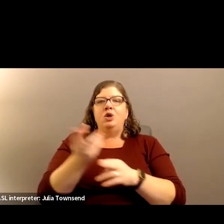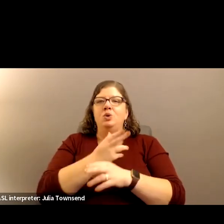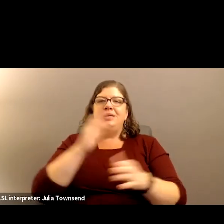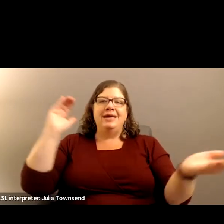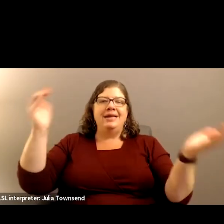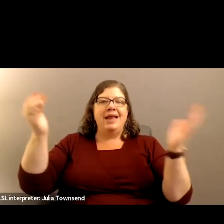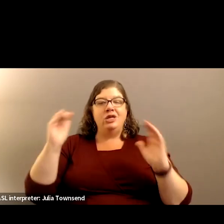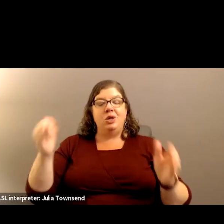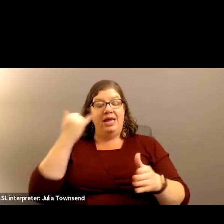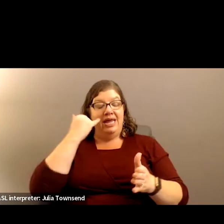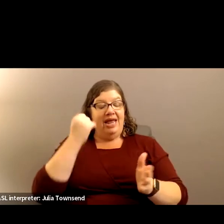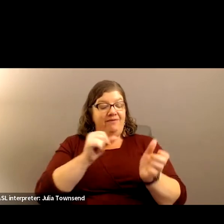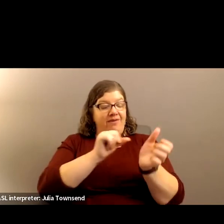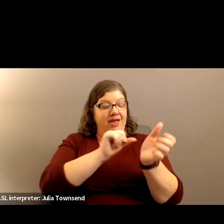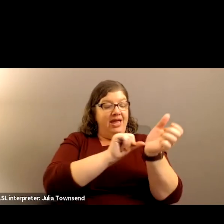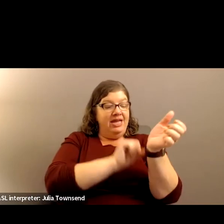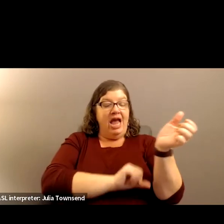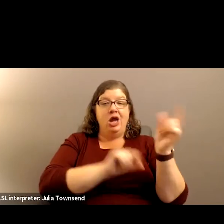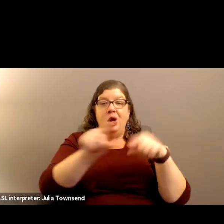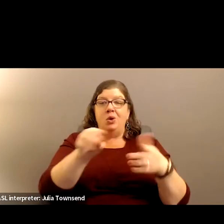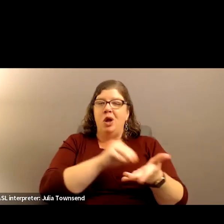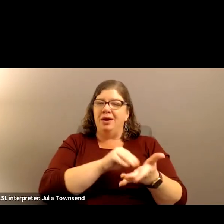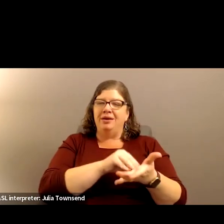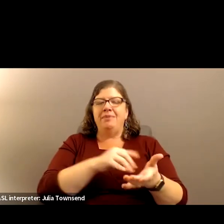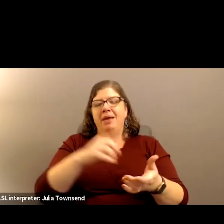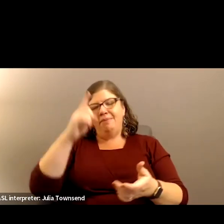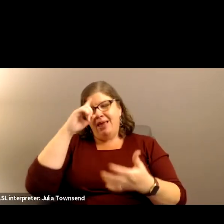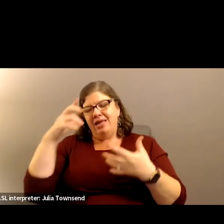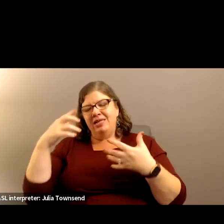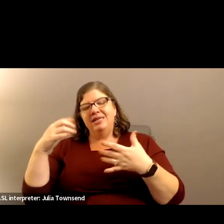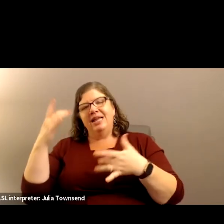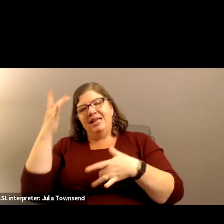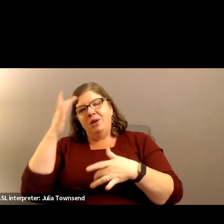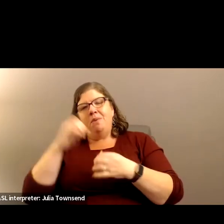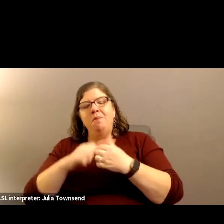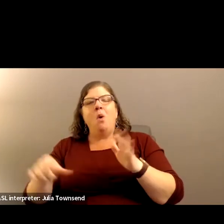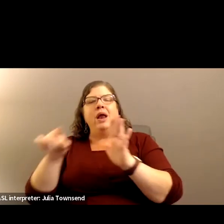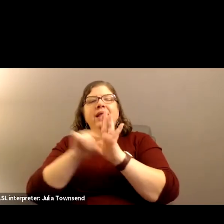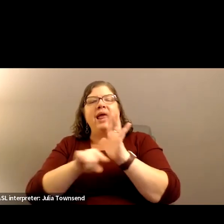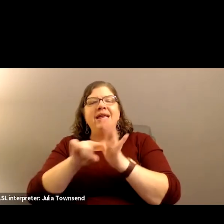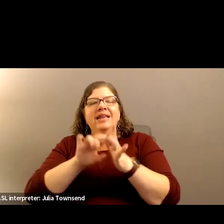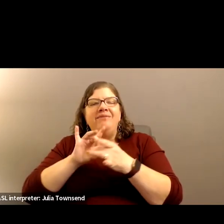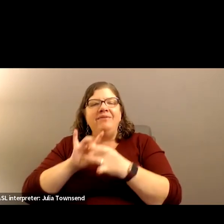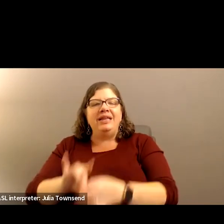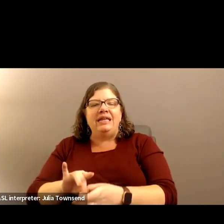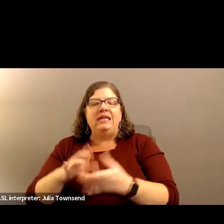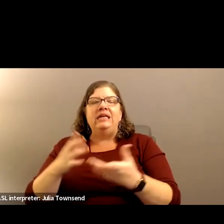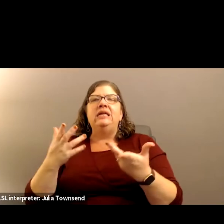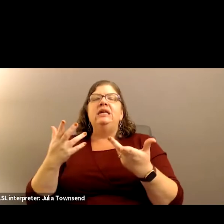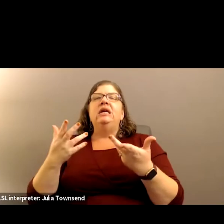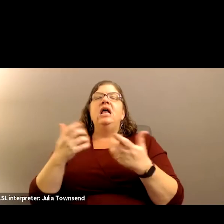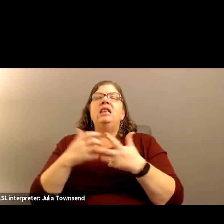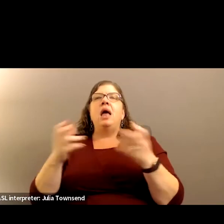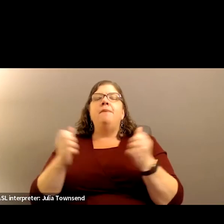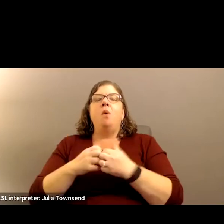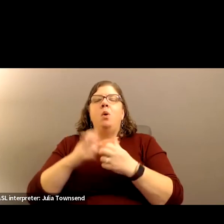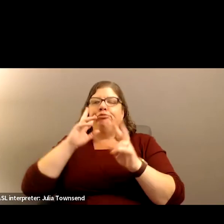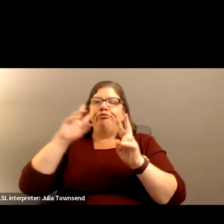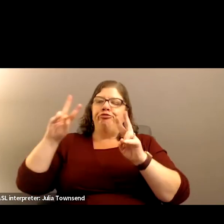of like, oh, if you get a cut, you would go to the doctor because I think mental illness comes with a lot more stigma and a lot more like I think